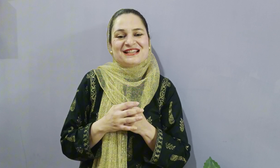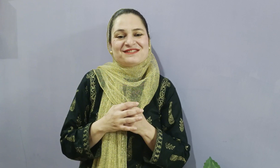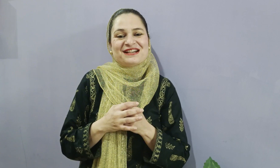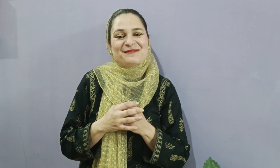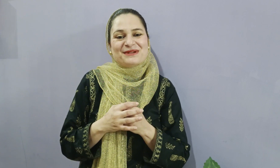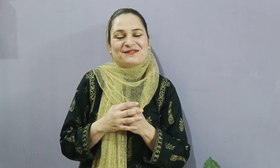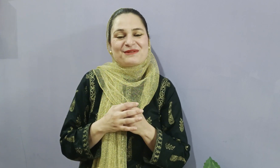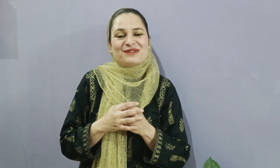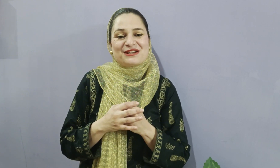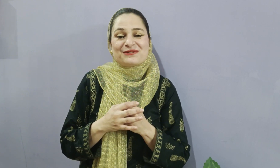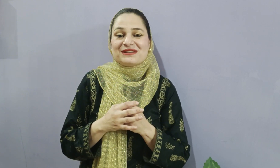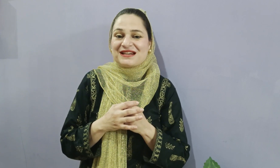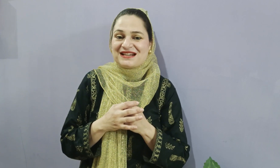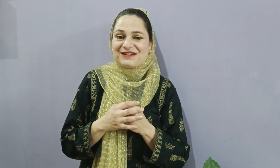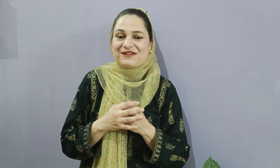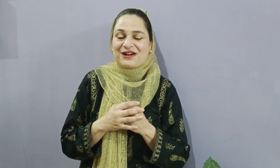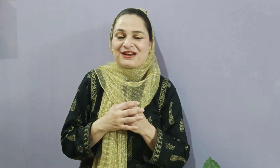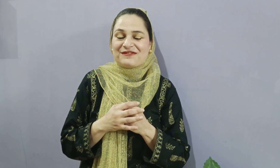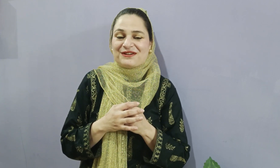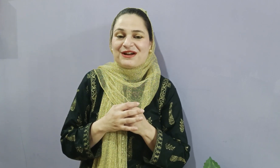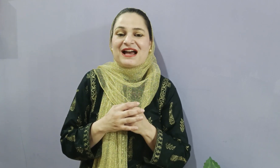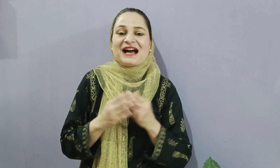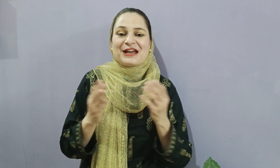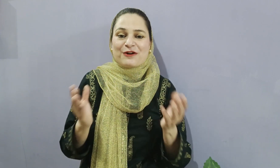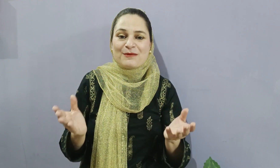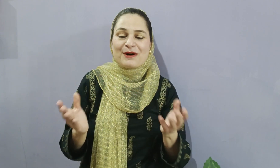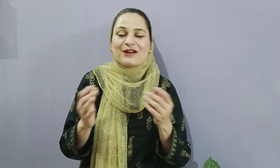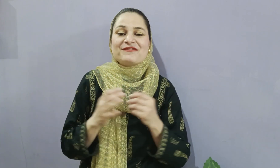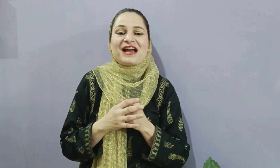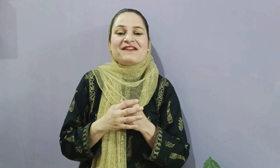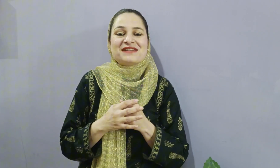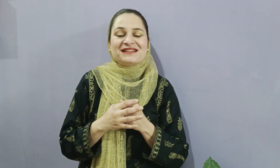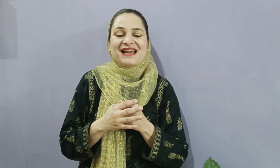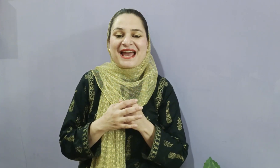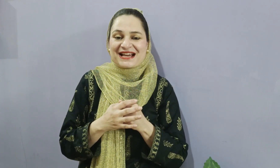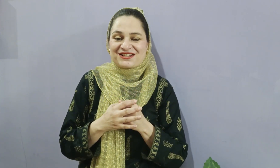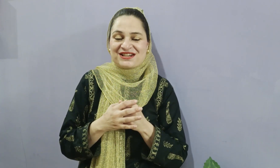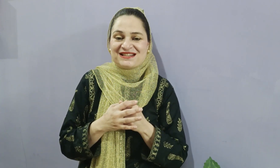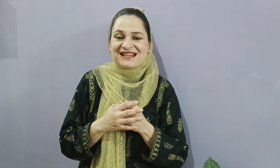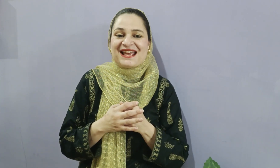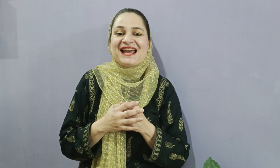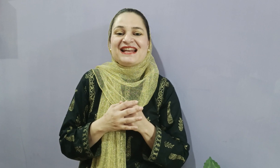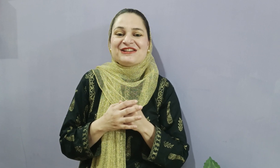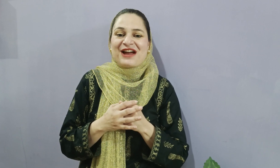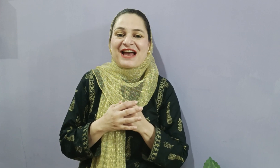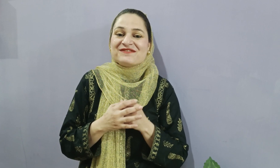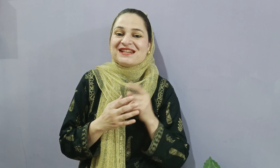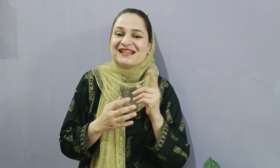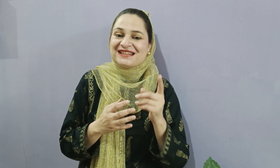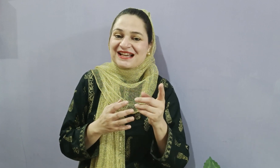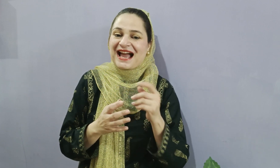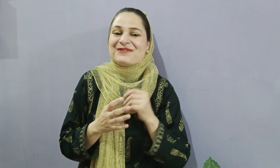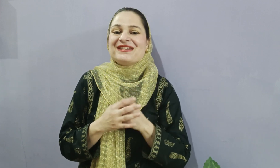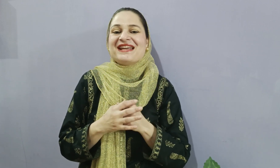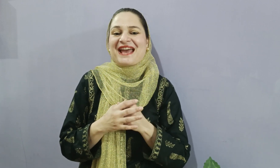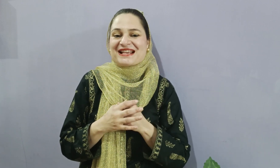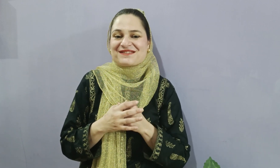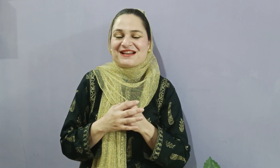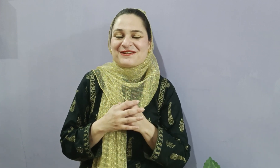these were numbers from 0 to 30 for all of you. I hope all of you have done the actions and you have done the counting as well,